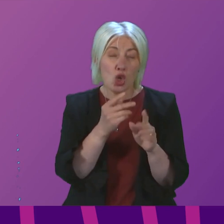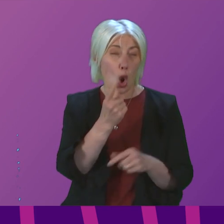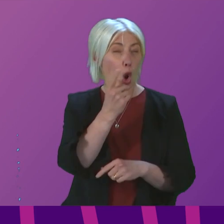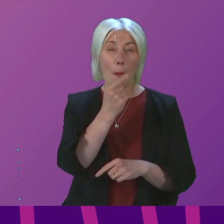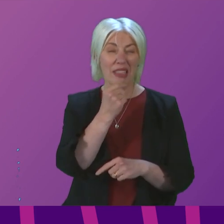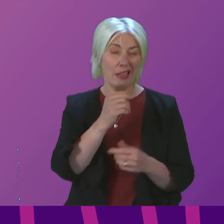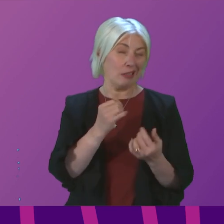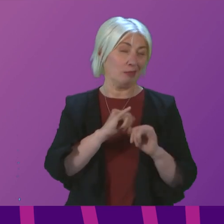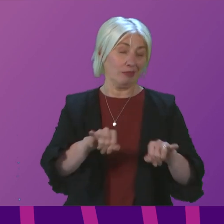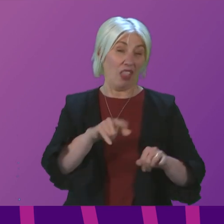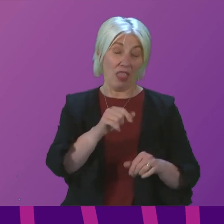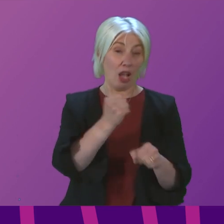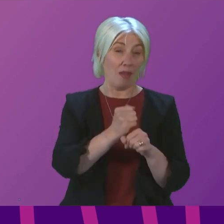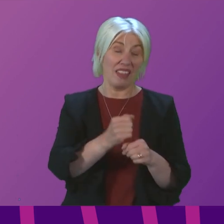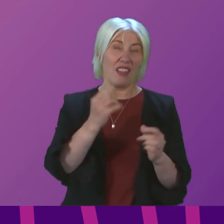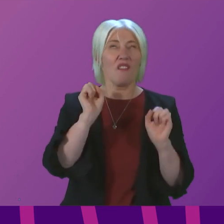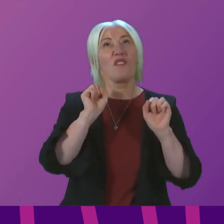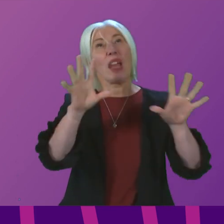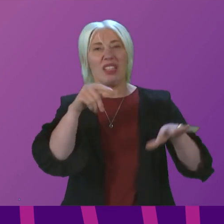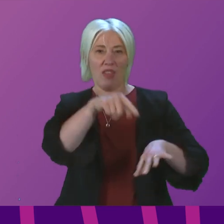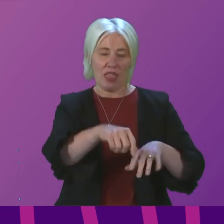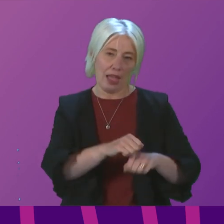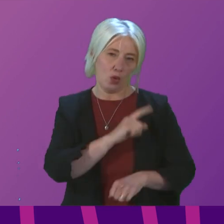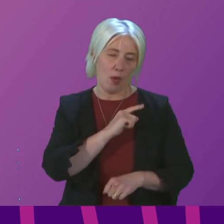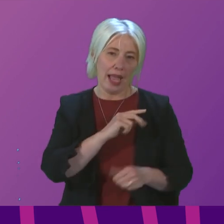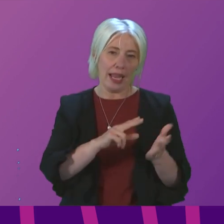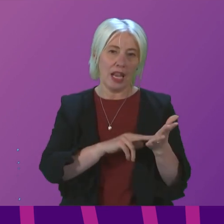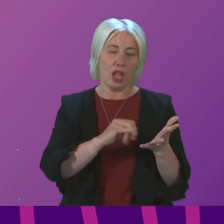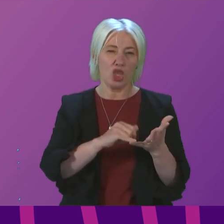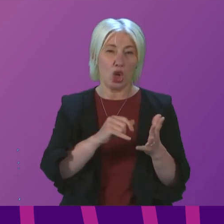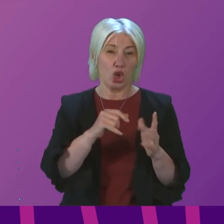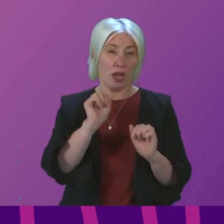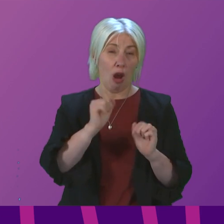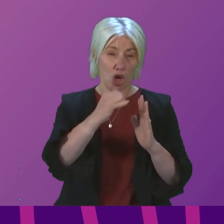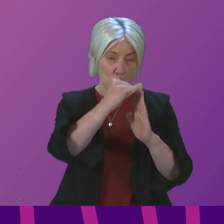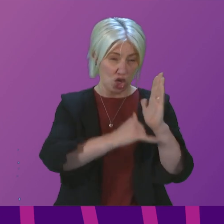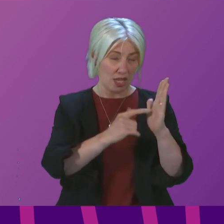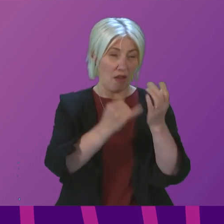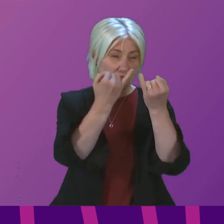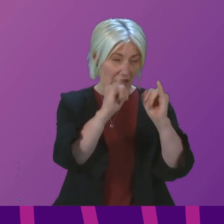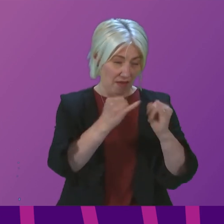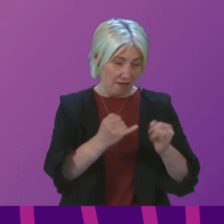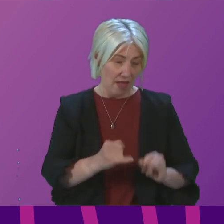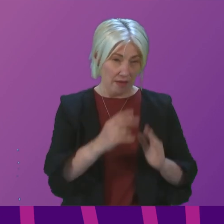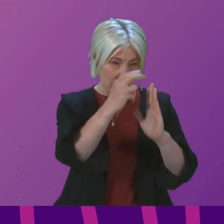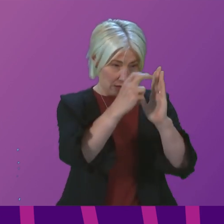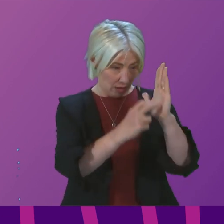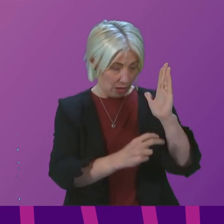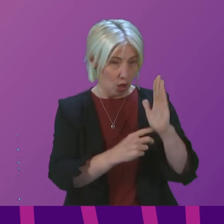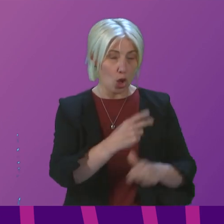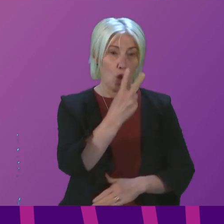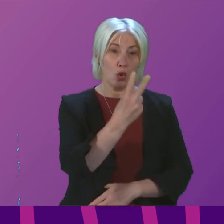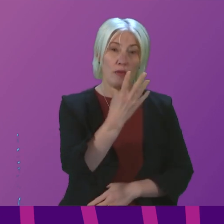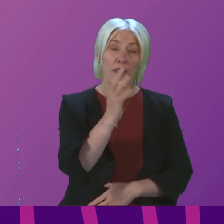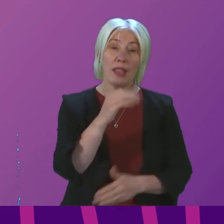government is famous for. Just look at Nicola Surgeon's rap sheet of damning failures. 250 million